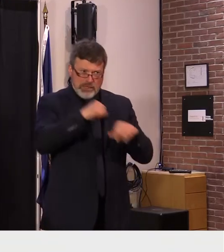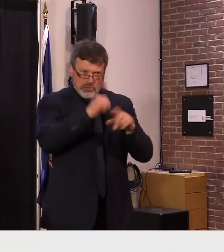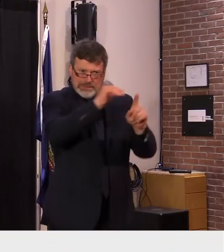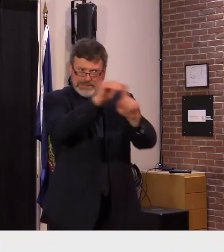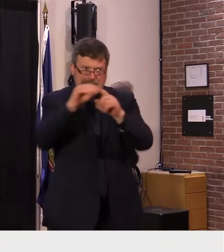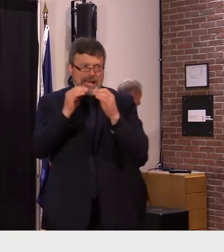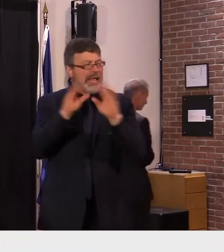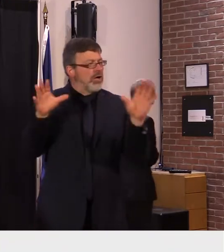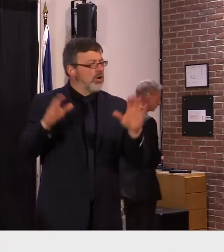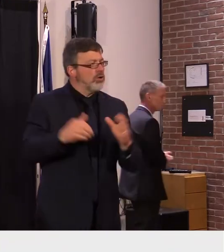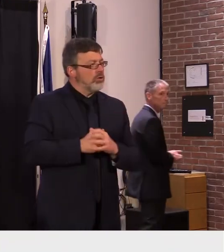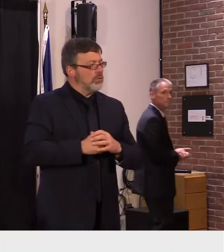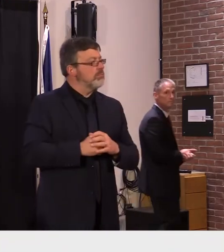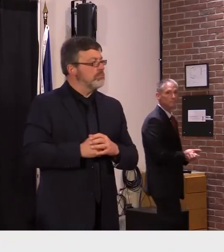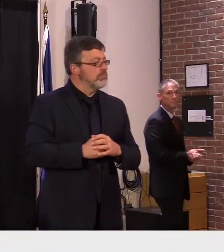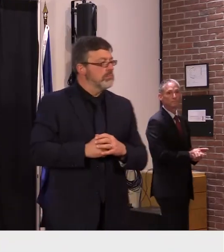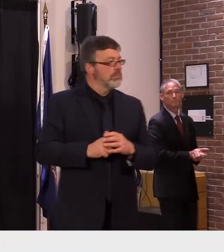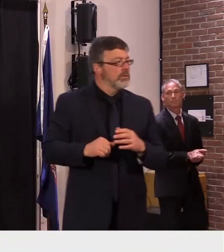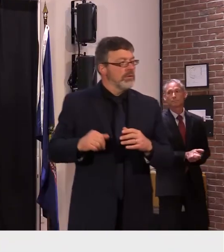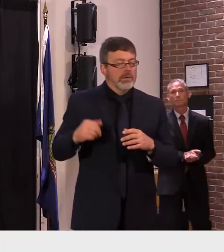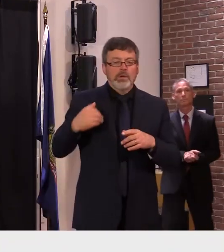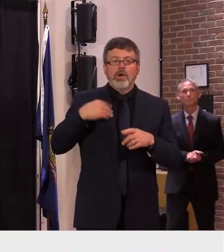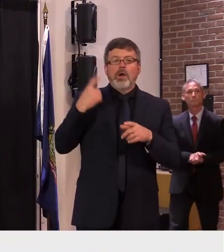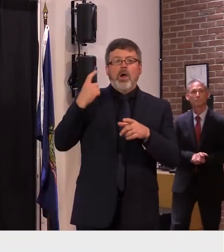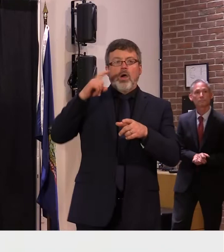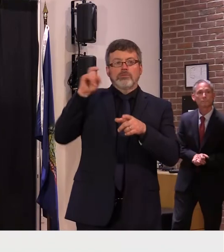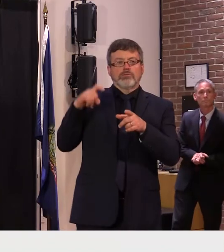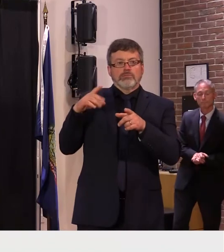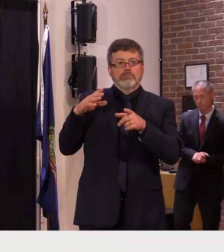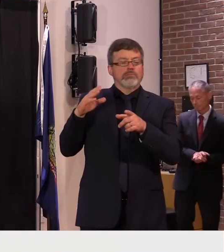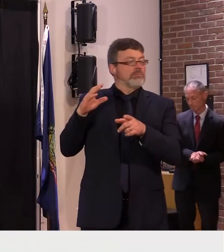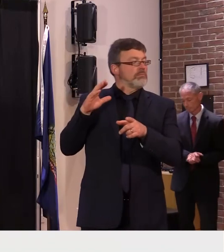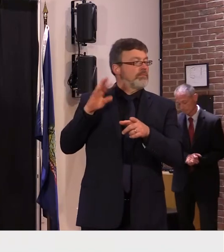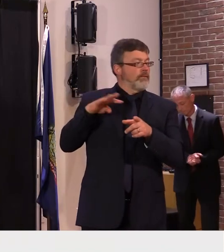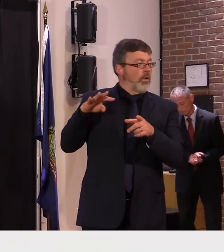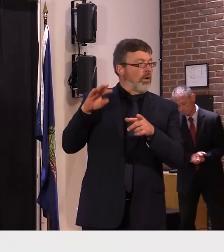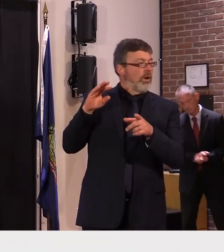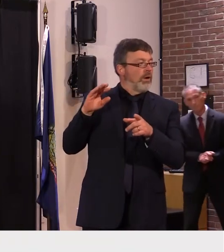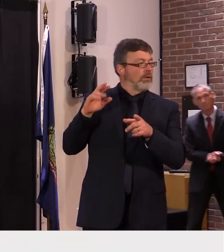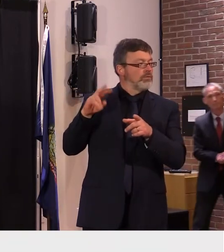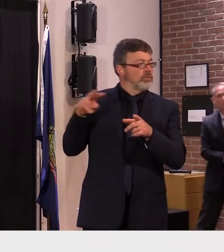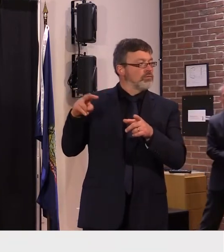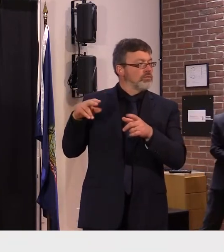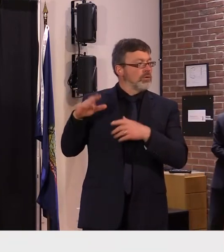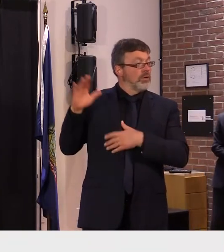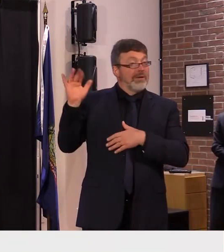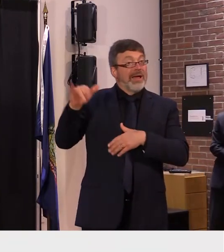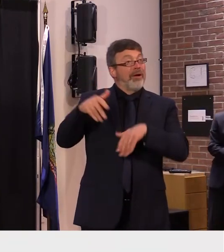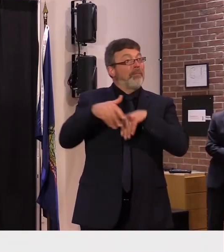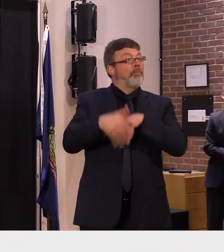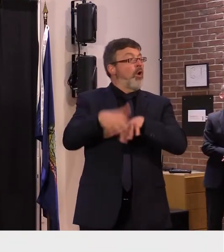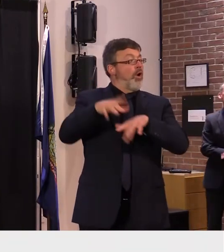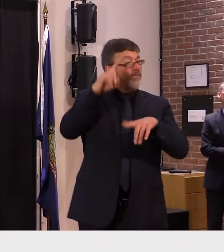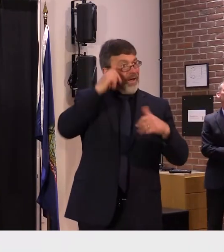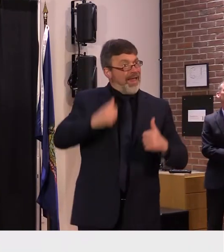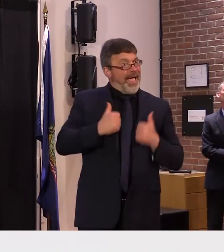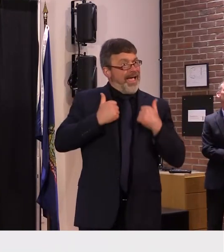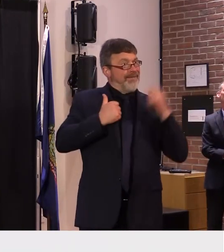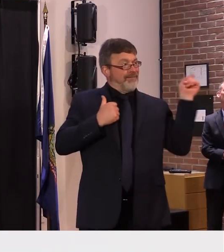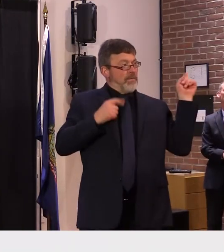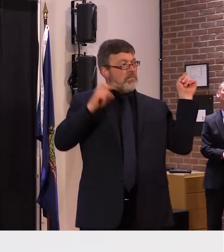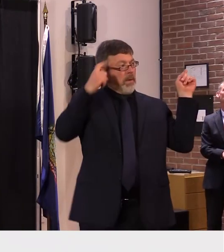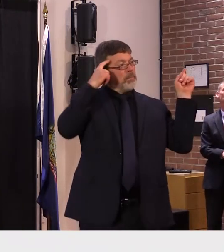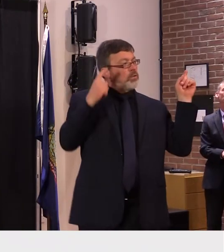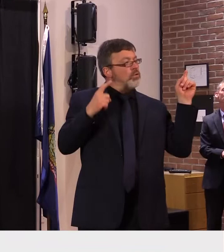yeah i was gonna just ask also there was like this weekend there was a march for our lives rally in montpelier and there were several speakers including congressman peter welch um